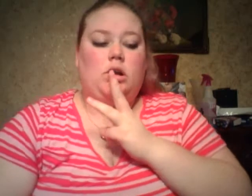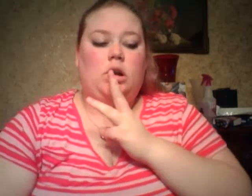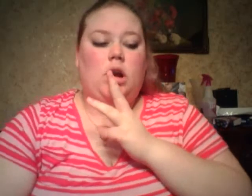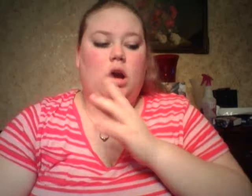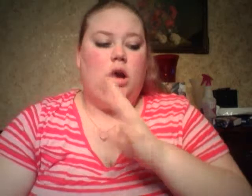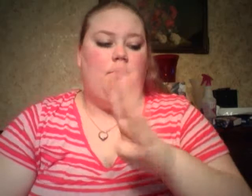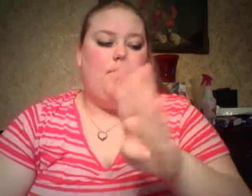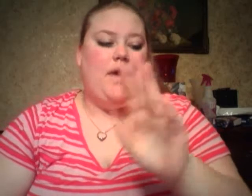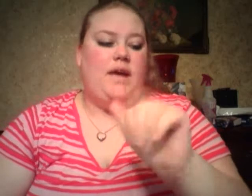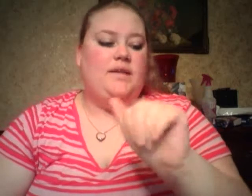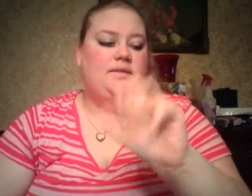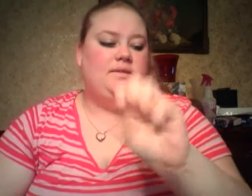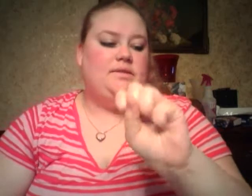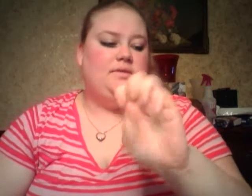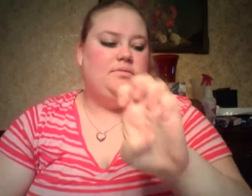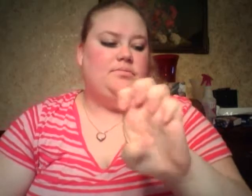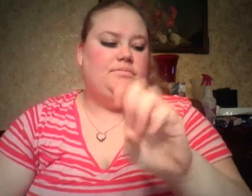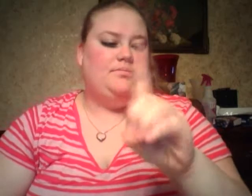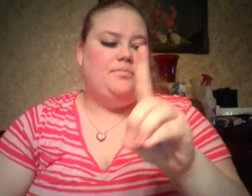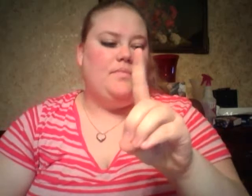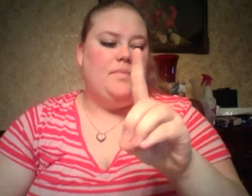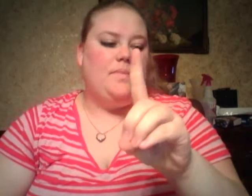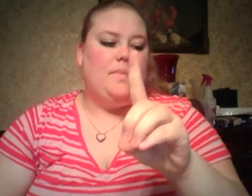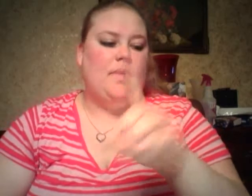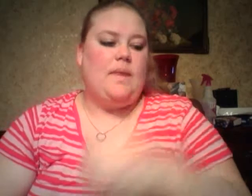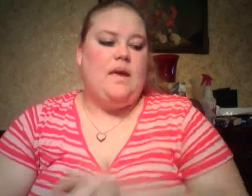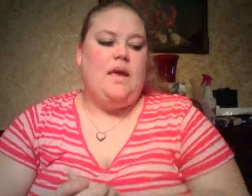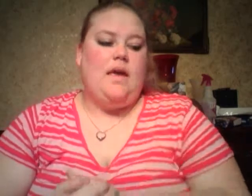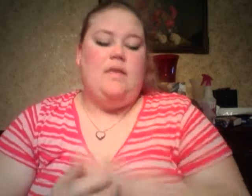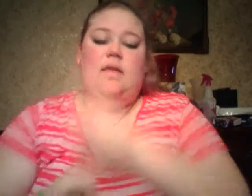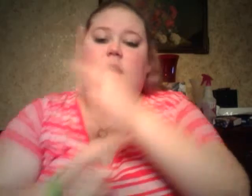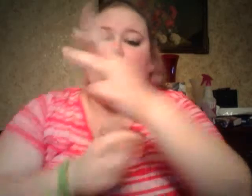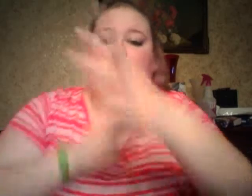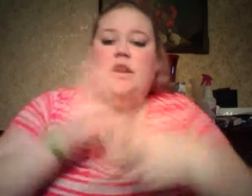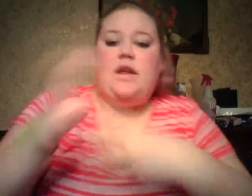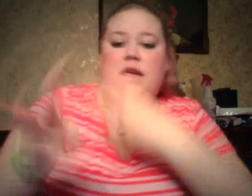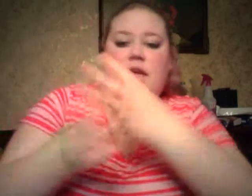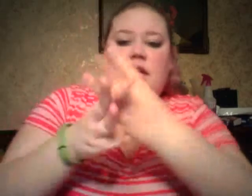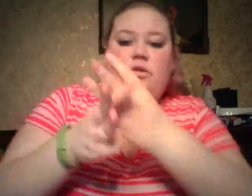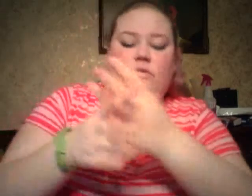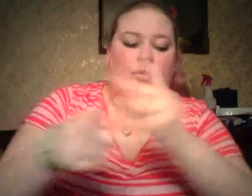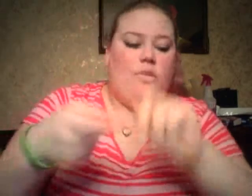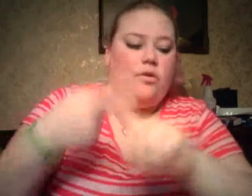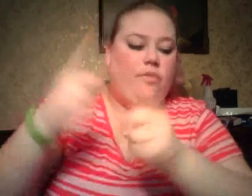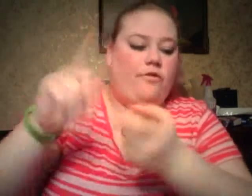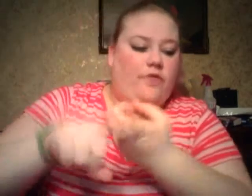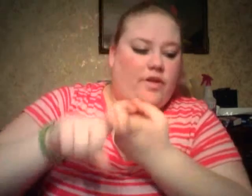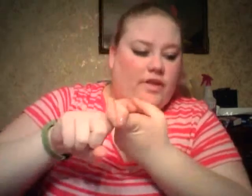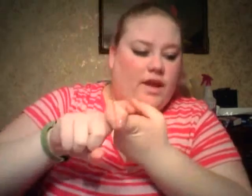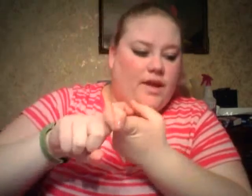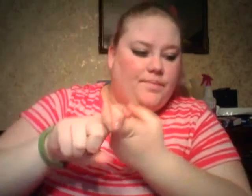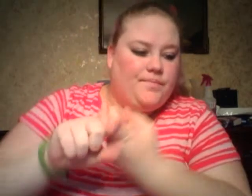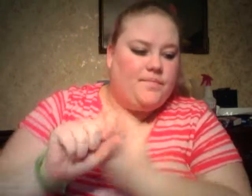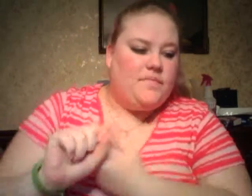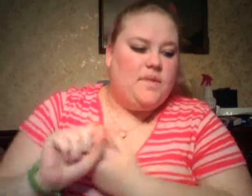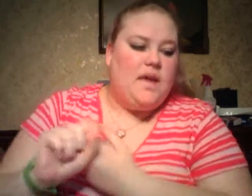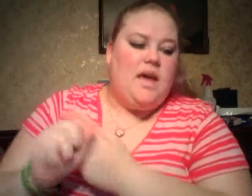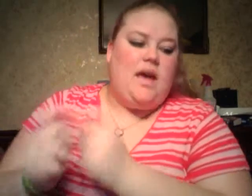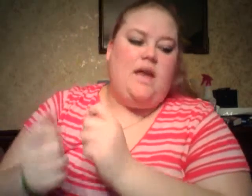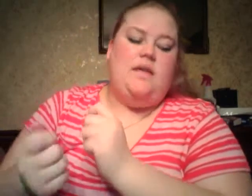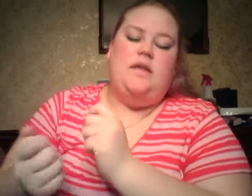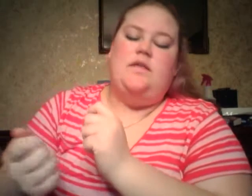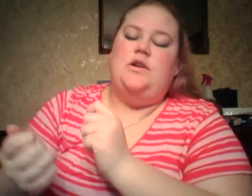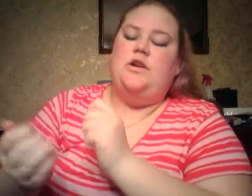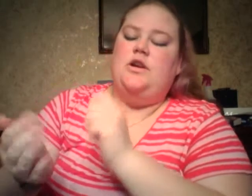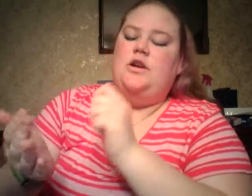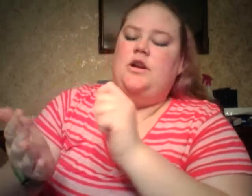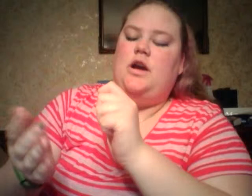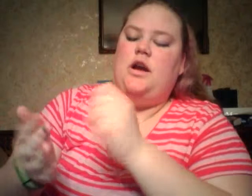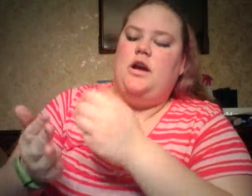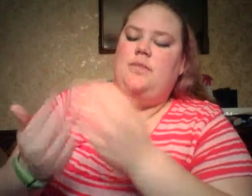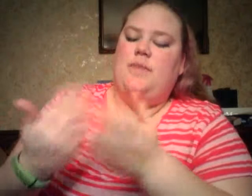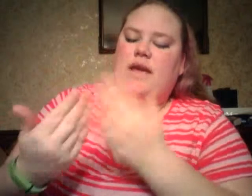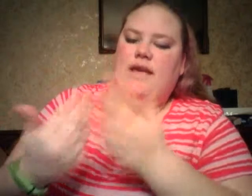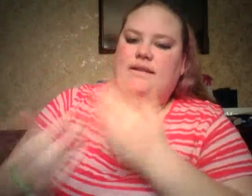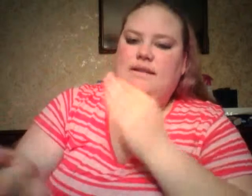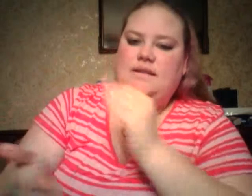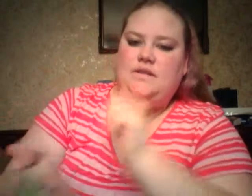-based. They are egro-friendly. And then, they're easy